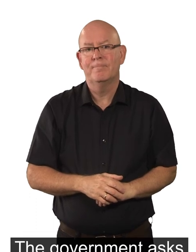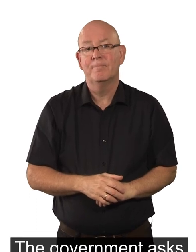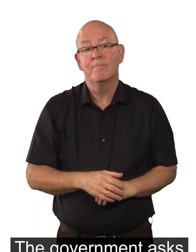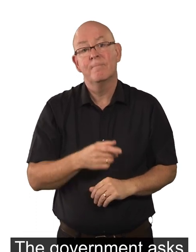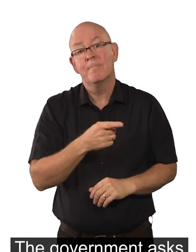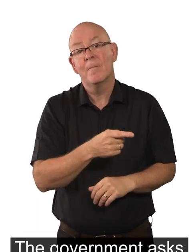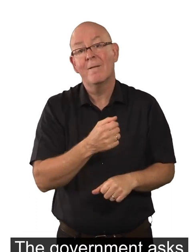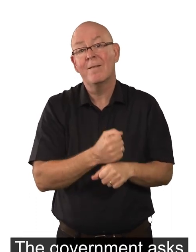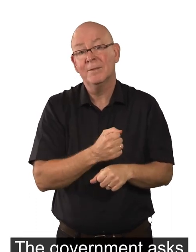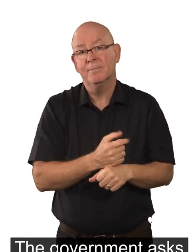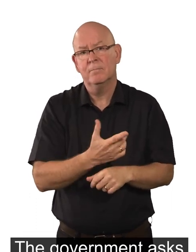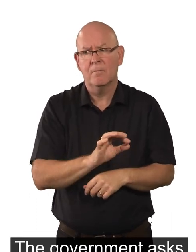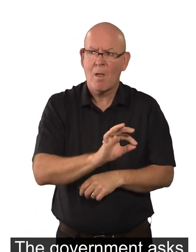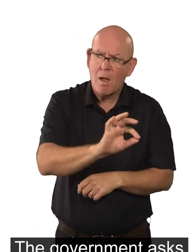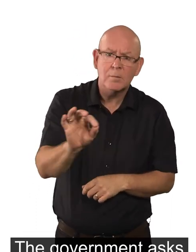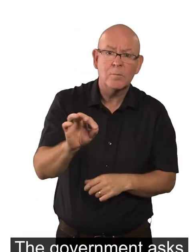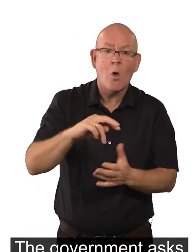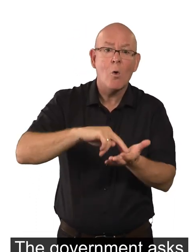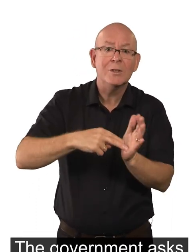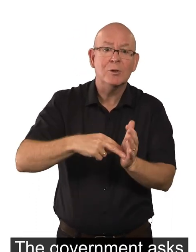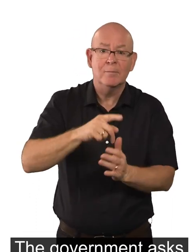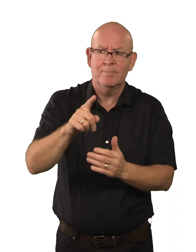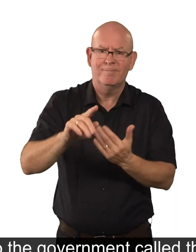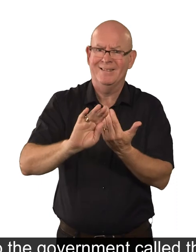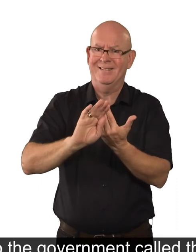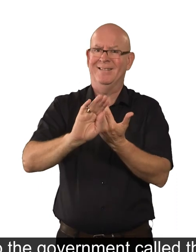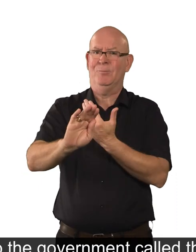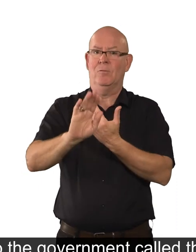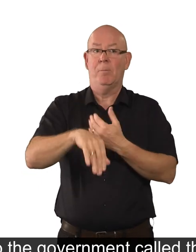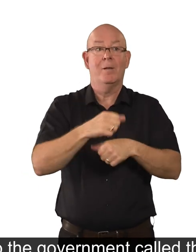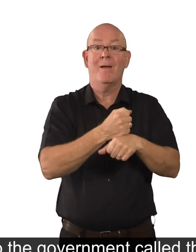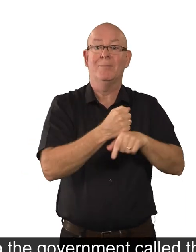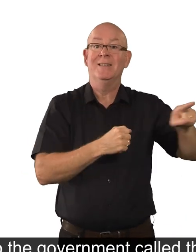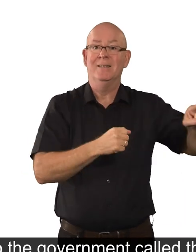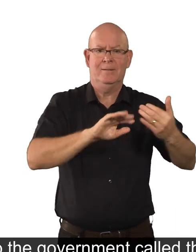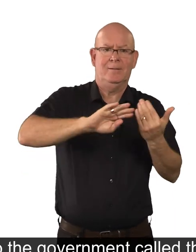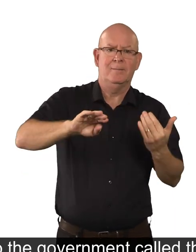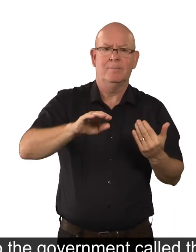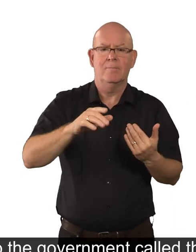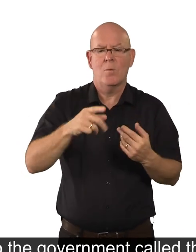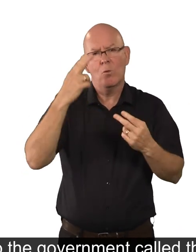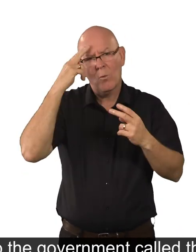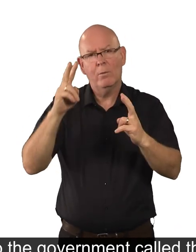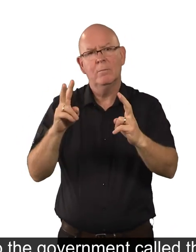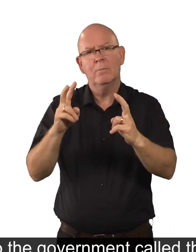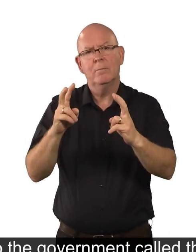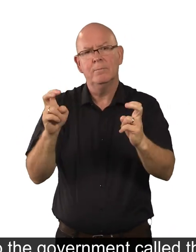The Government asks an organisation that is separate to the Government, called the Equality and Human Rights Commission,